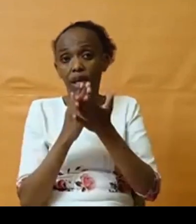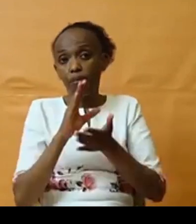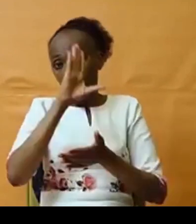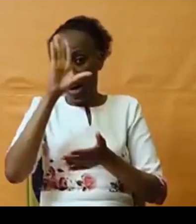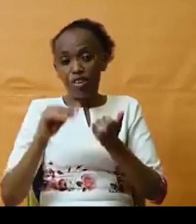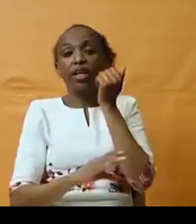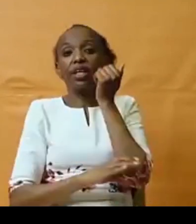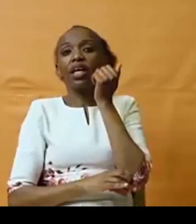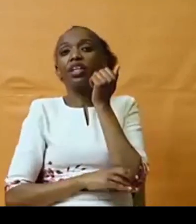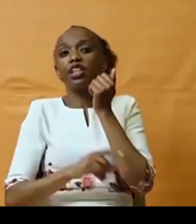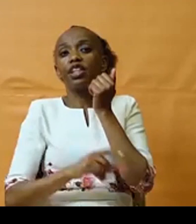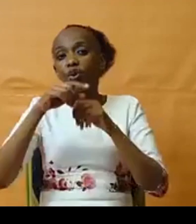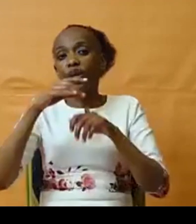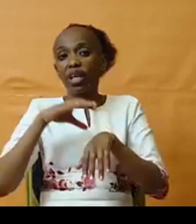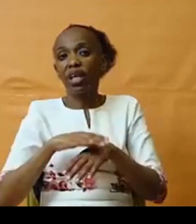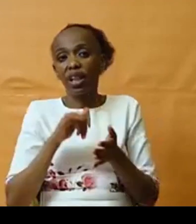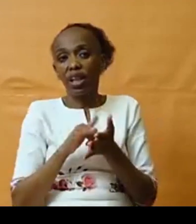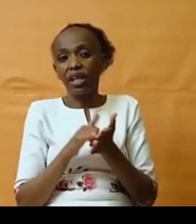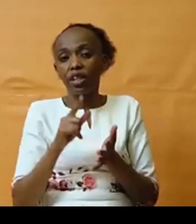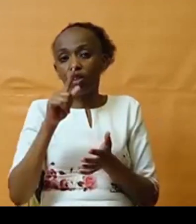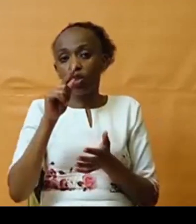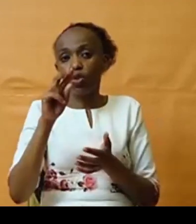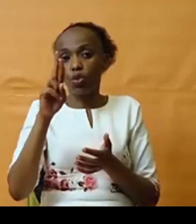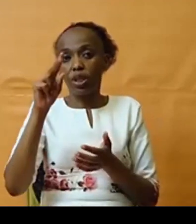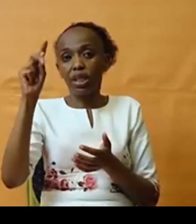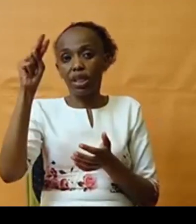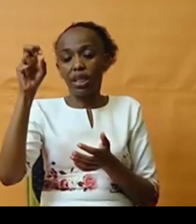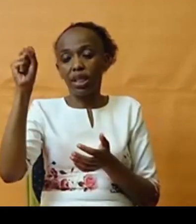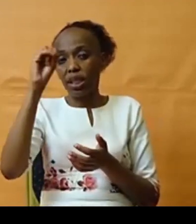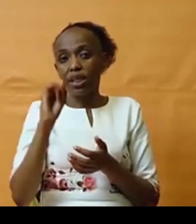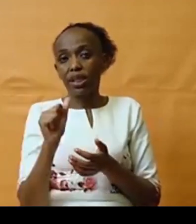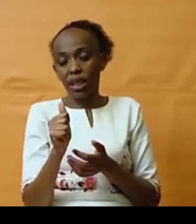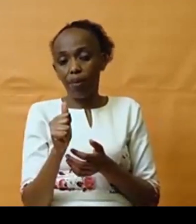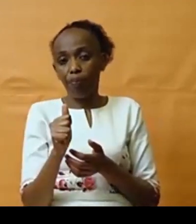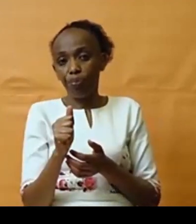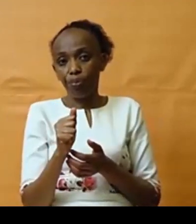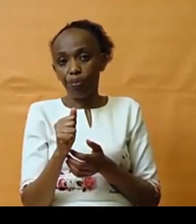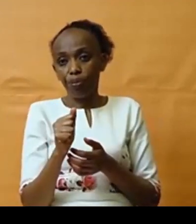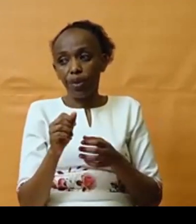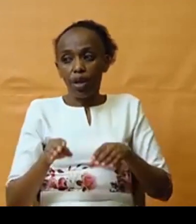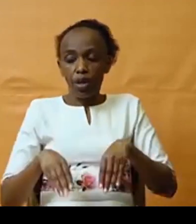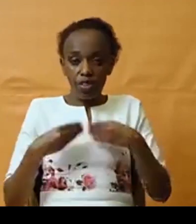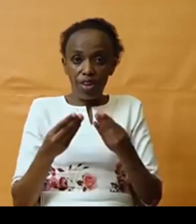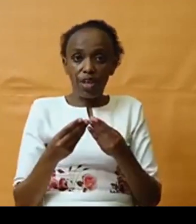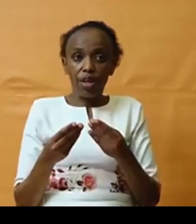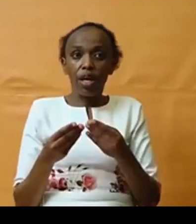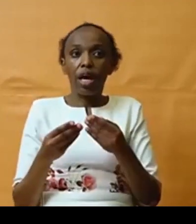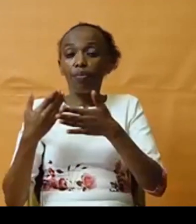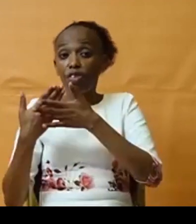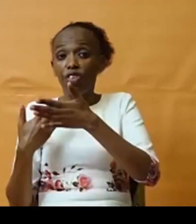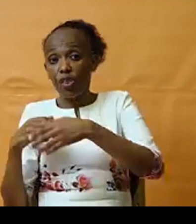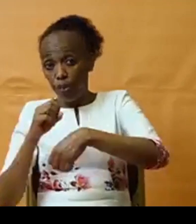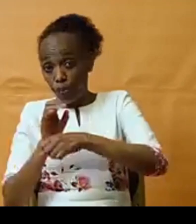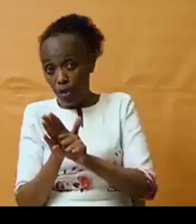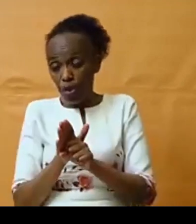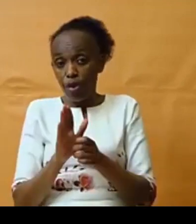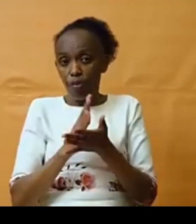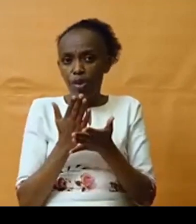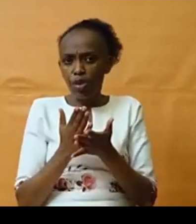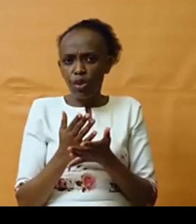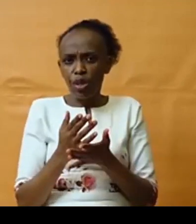in countries. We find that in Tunisia, for example, I mean, just going back even before the pandemic, between